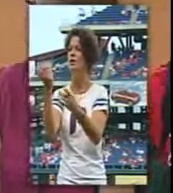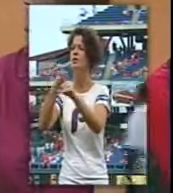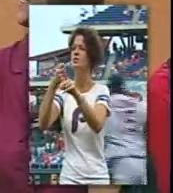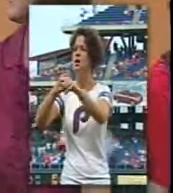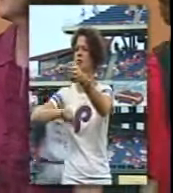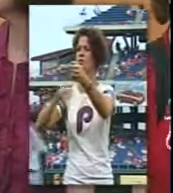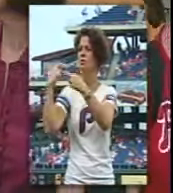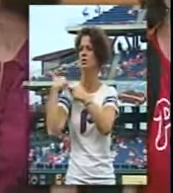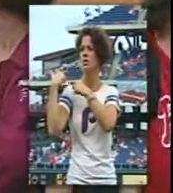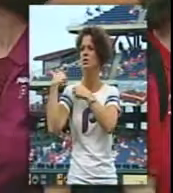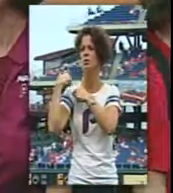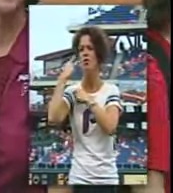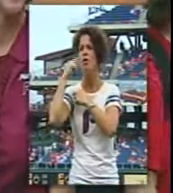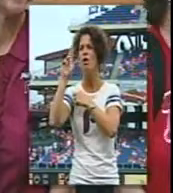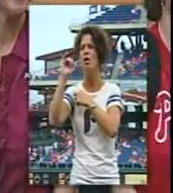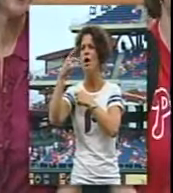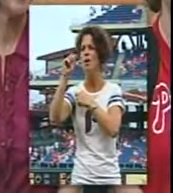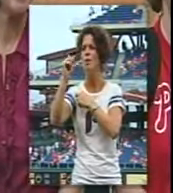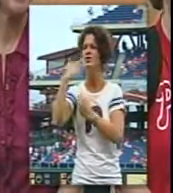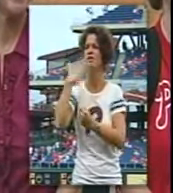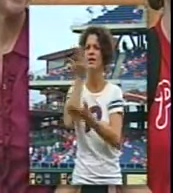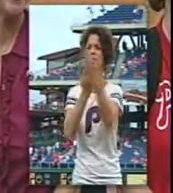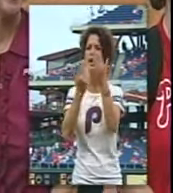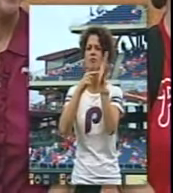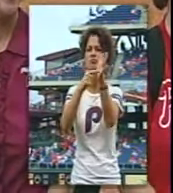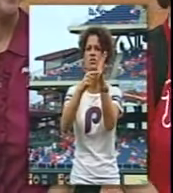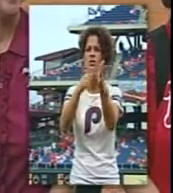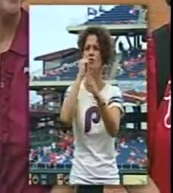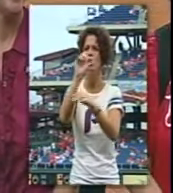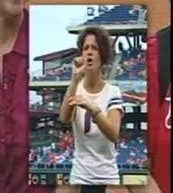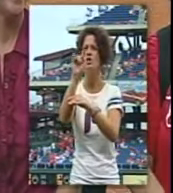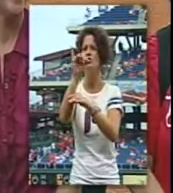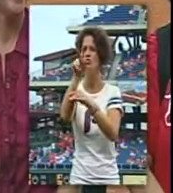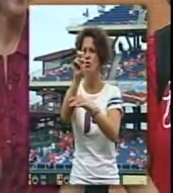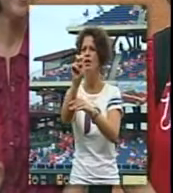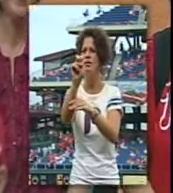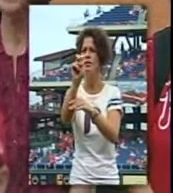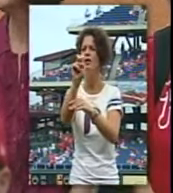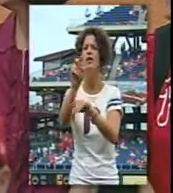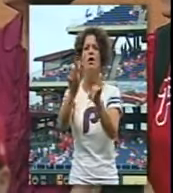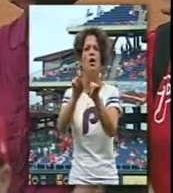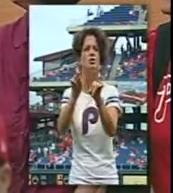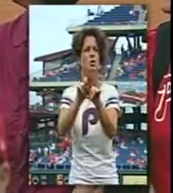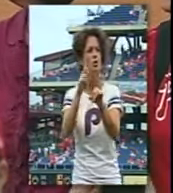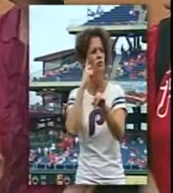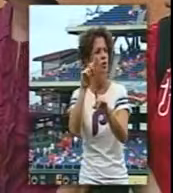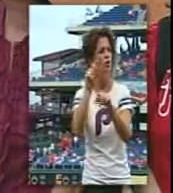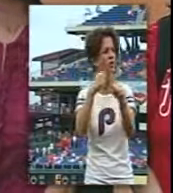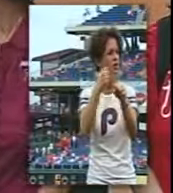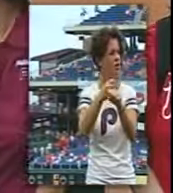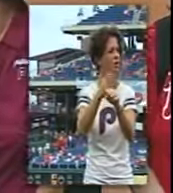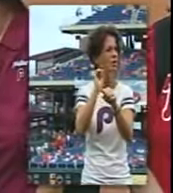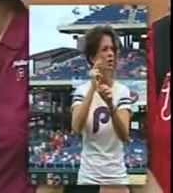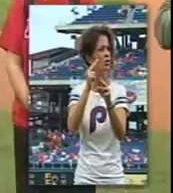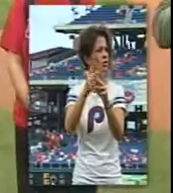for umpires giving hand signals for a ball or strike. Dummy would be up at bat and he couldn't hear and he couldn't talk, so